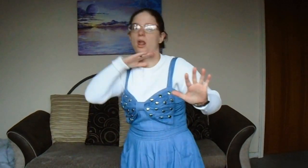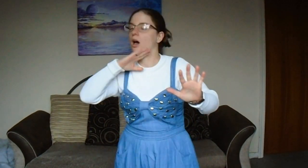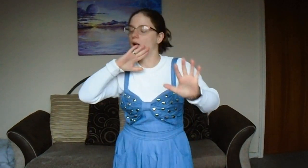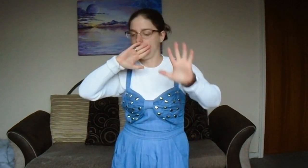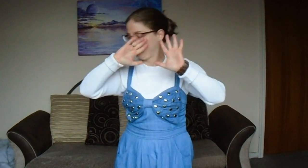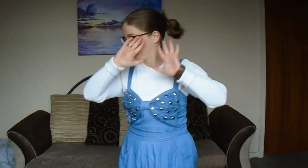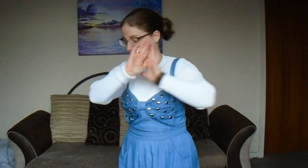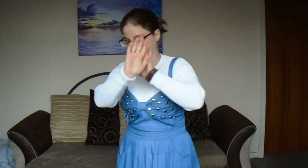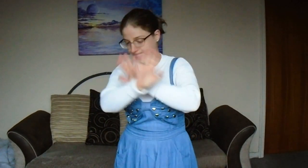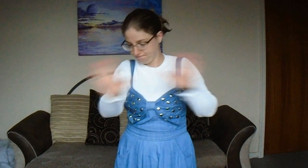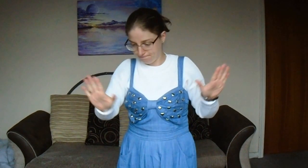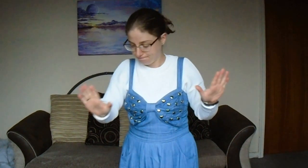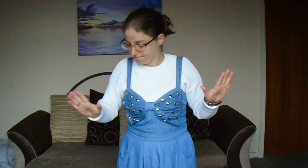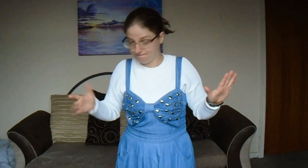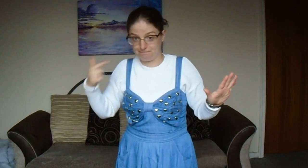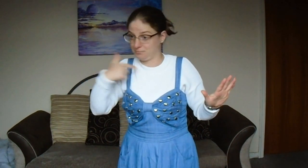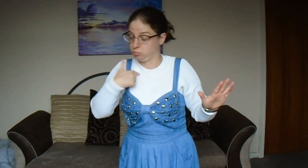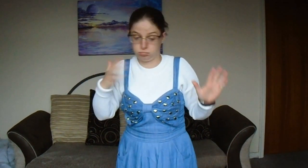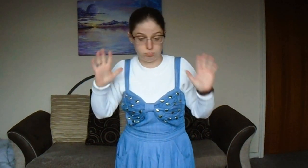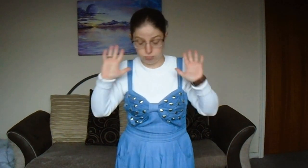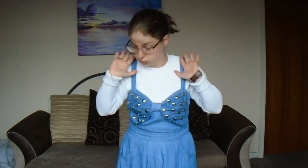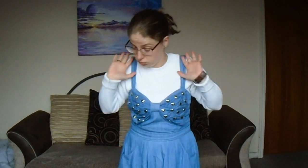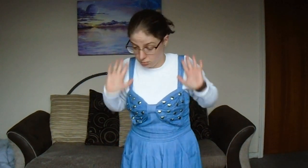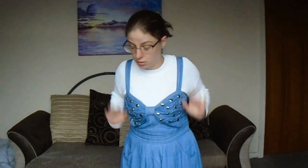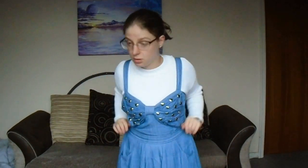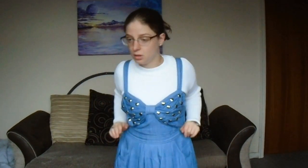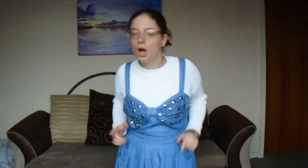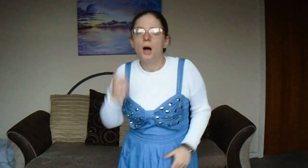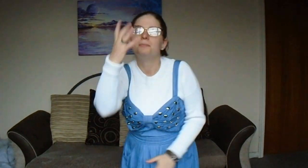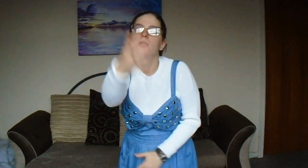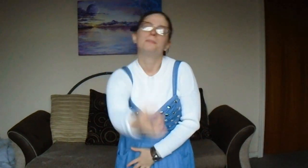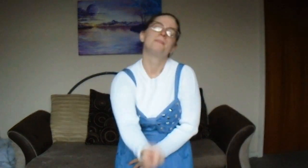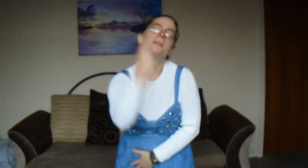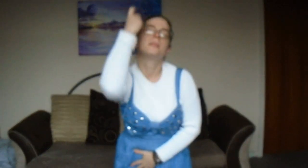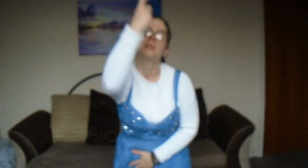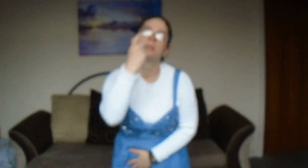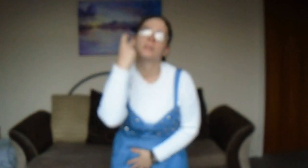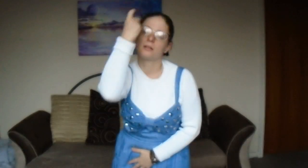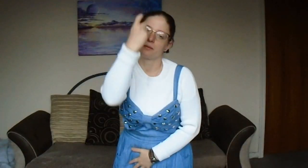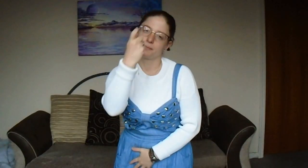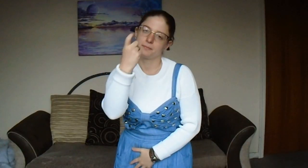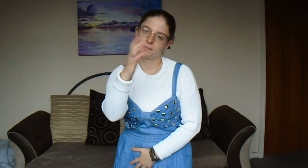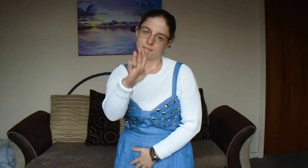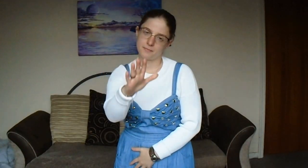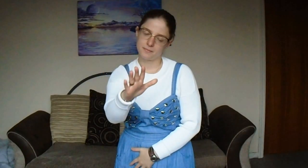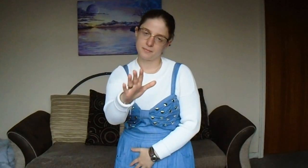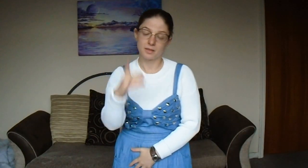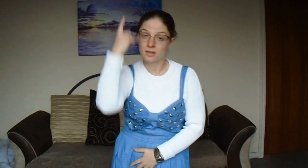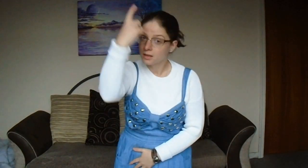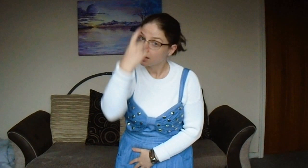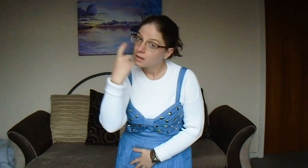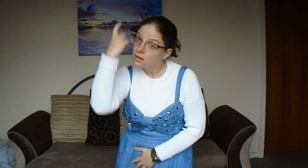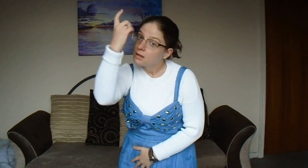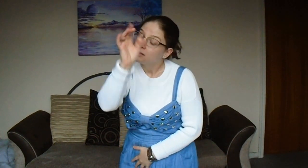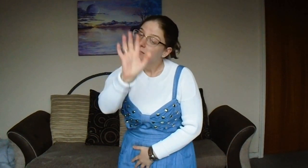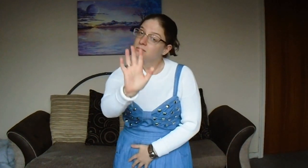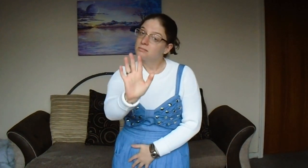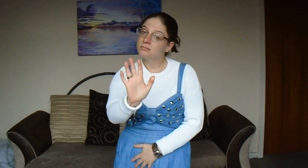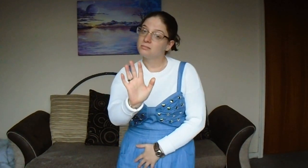up Consider this Consider this You